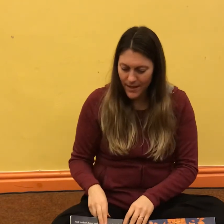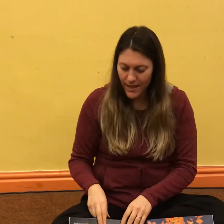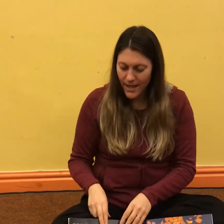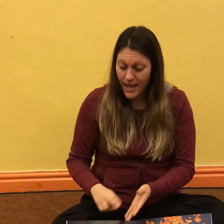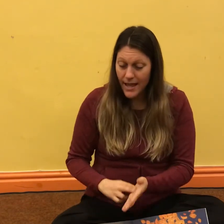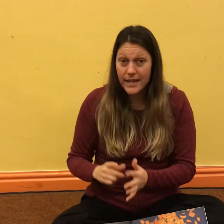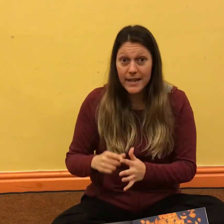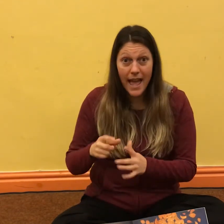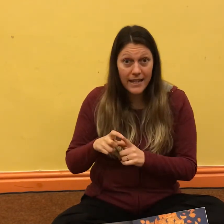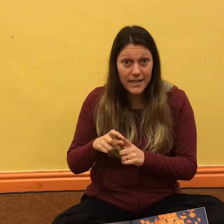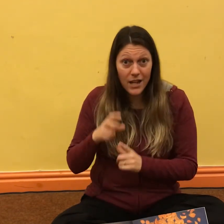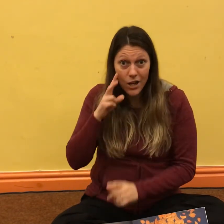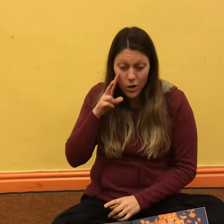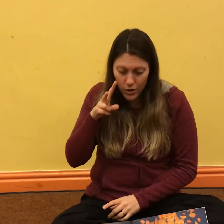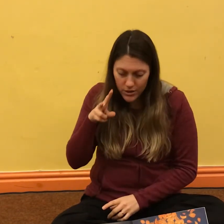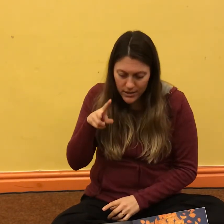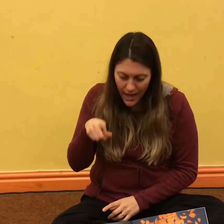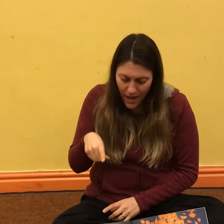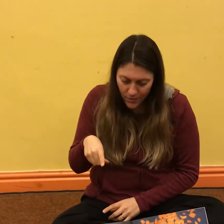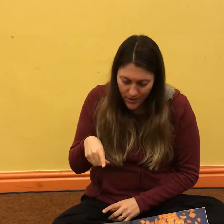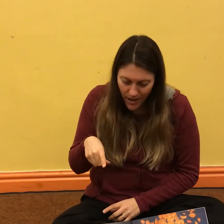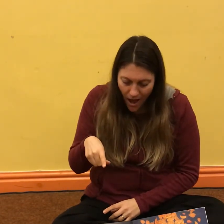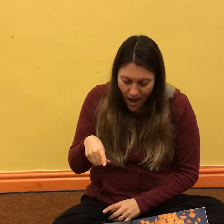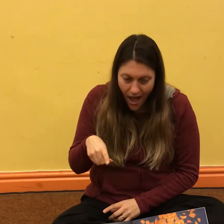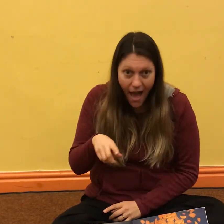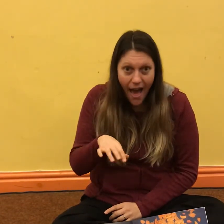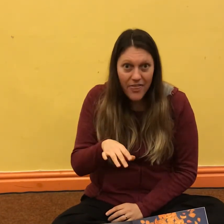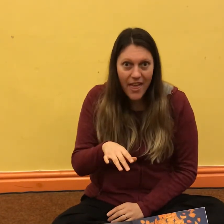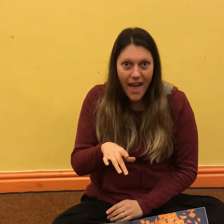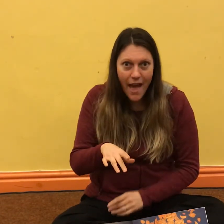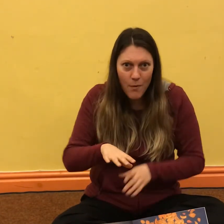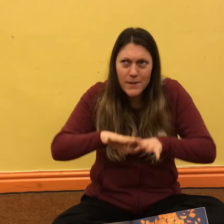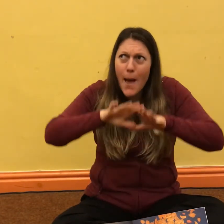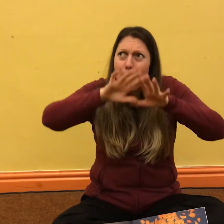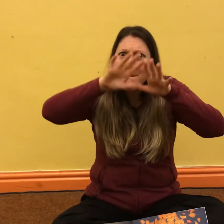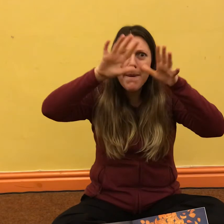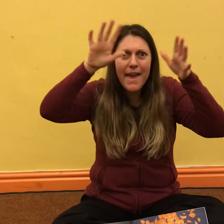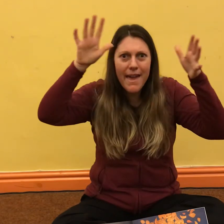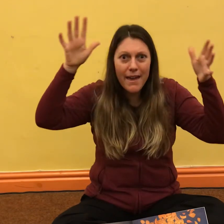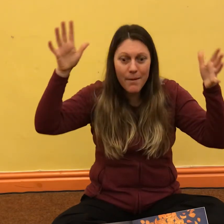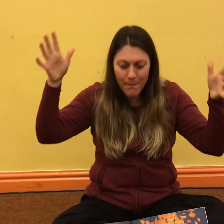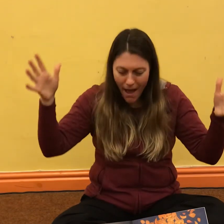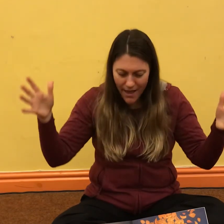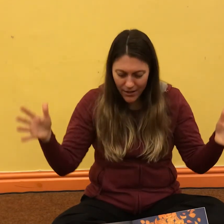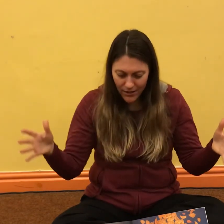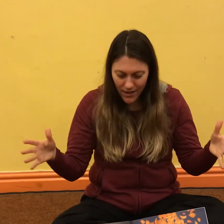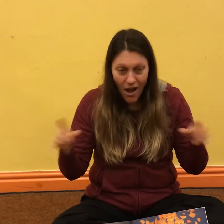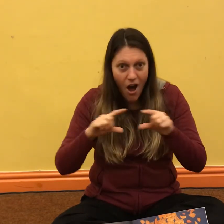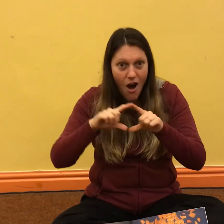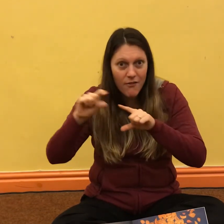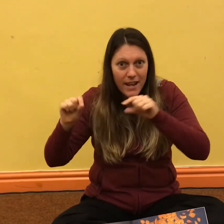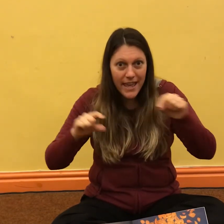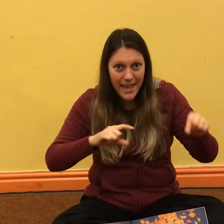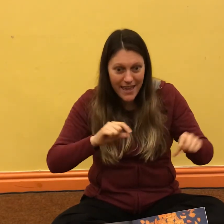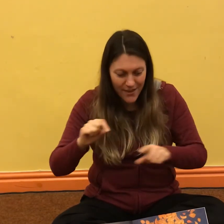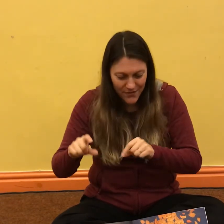Ned looked down and there was a big pile of leaves.